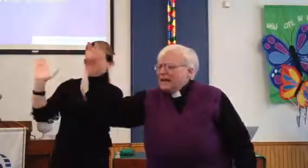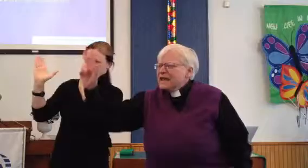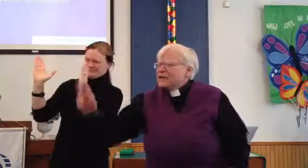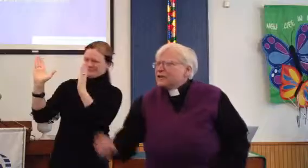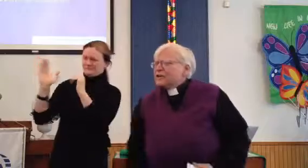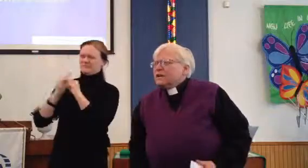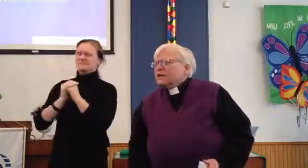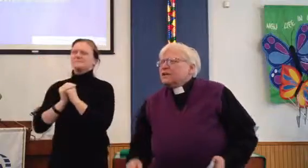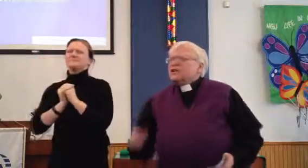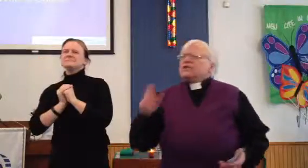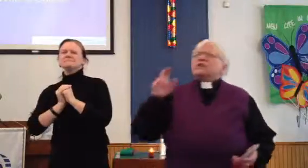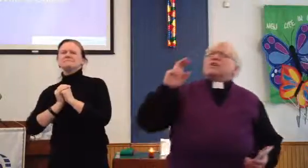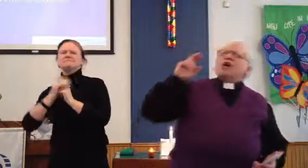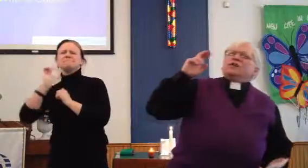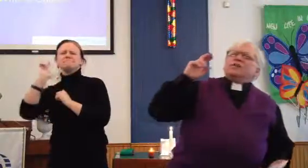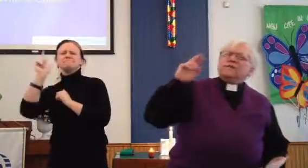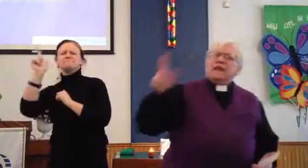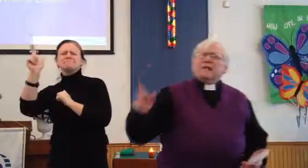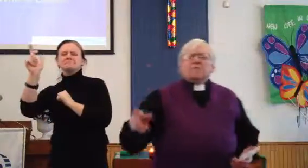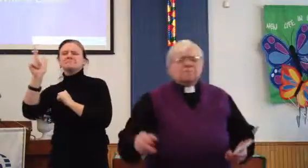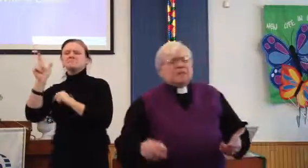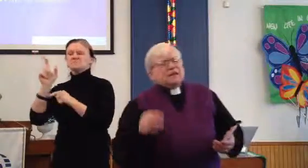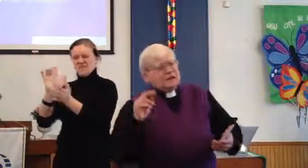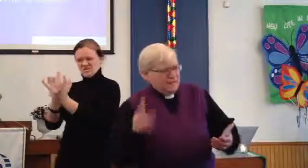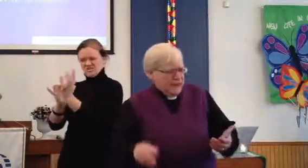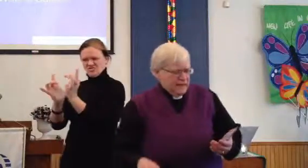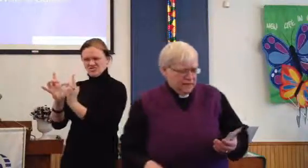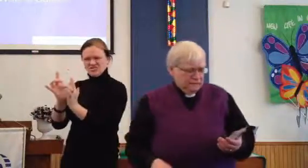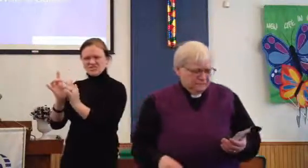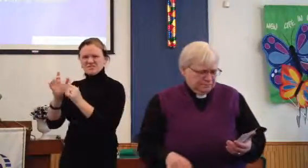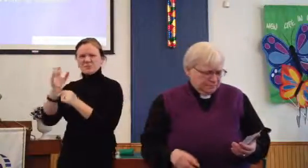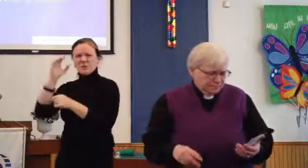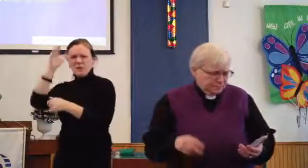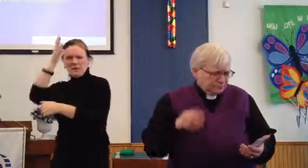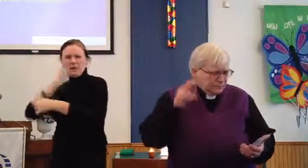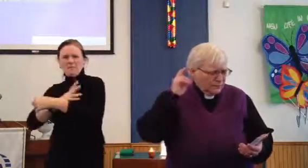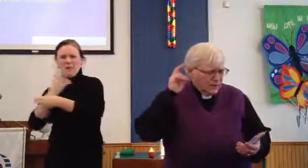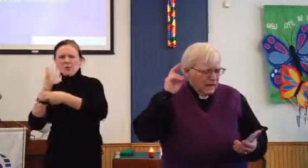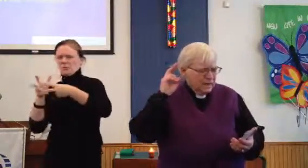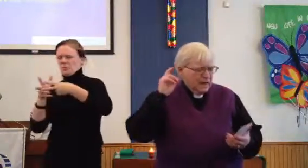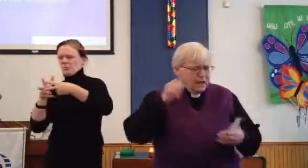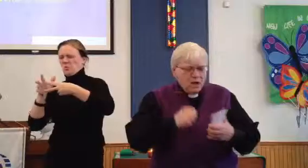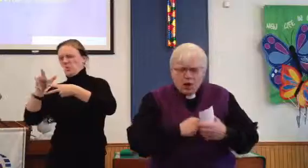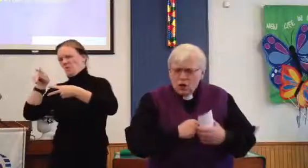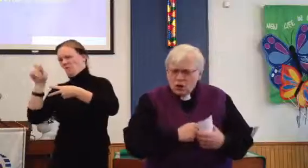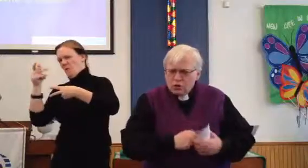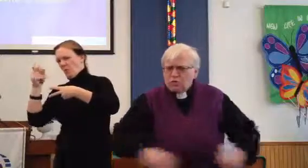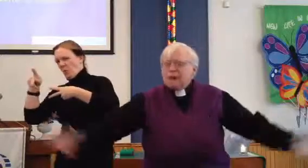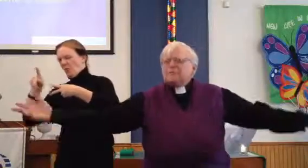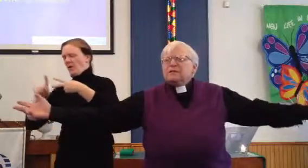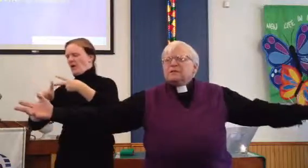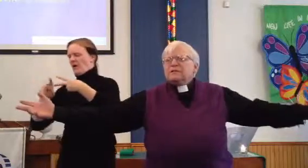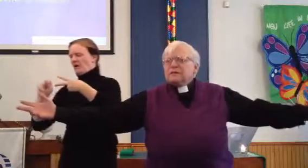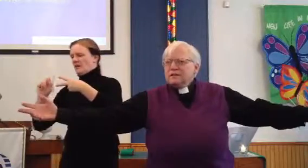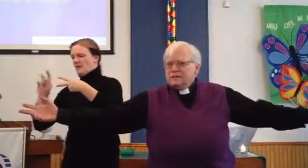later, Jesus called to Philip and to Nathanael. And they dropped everything.